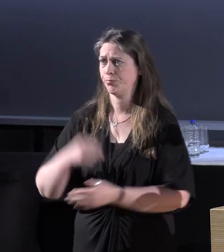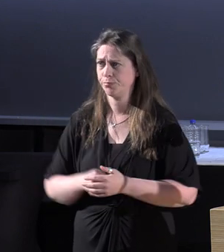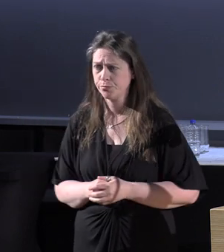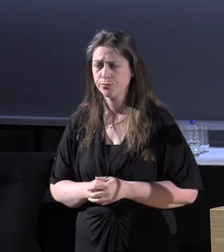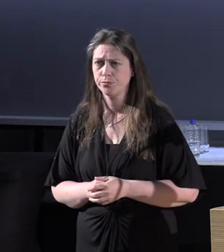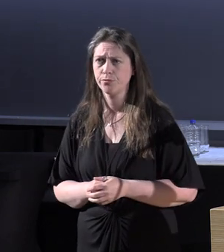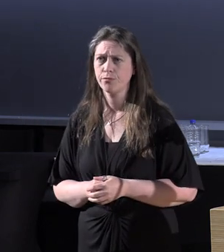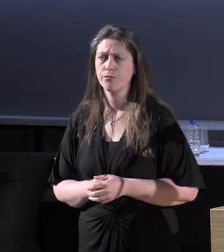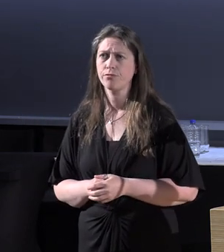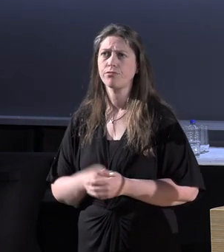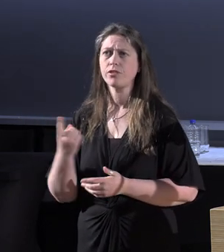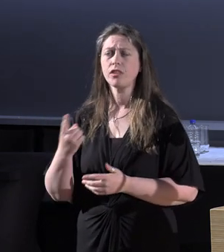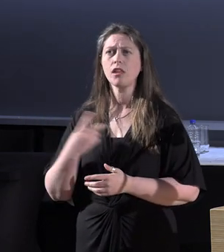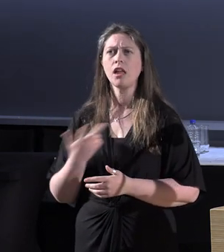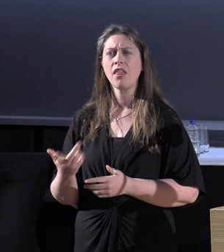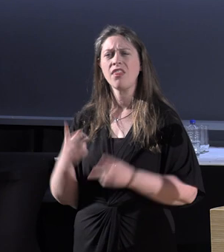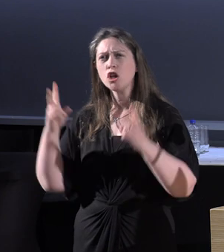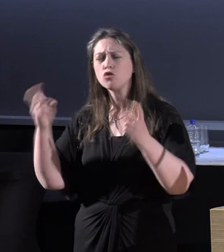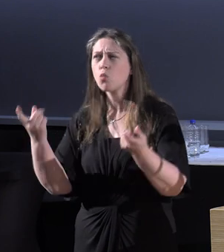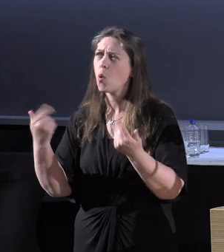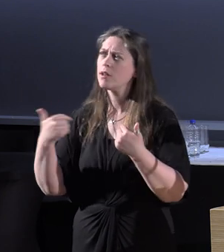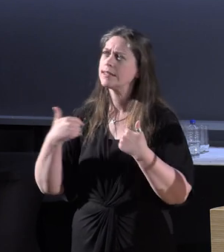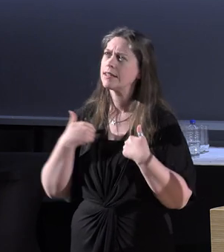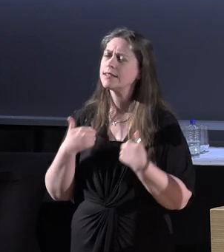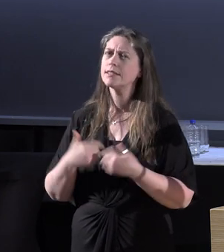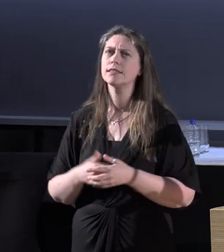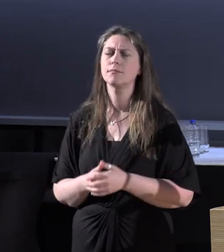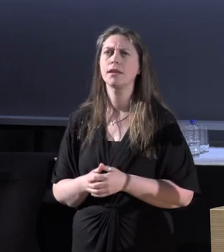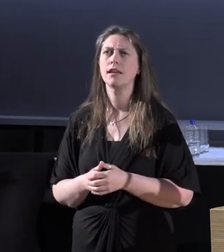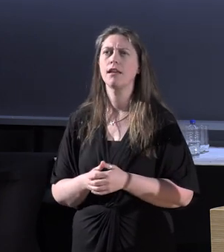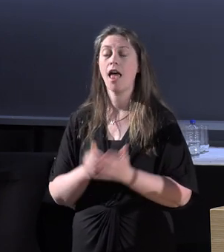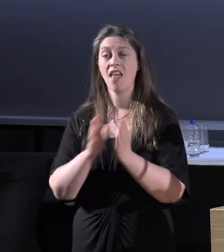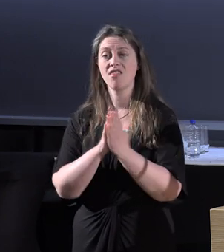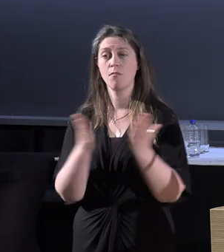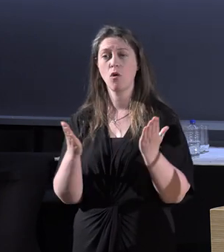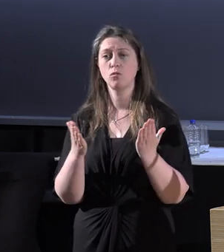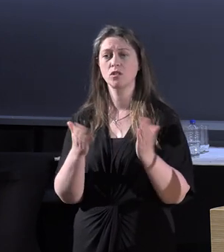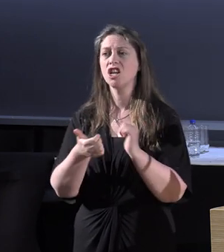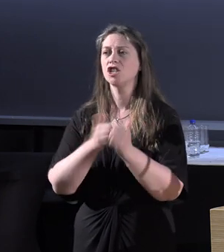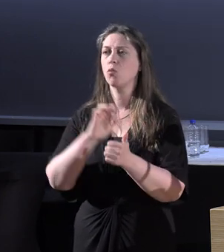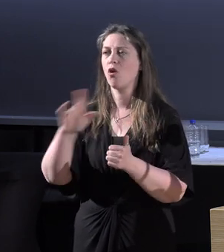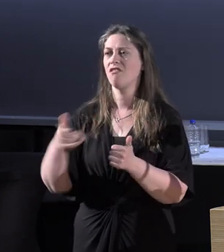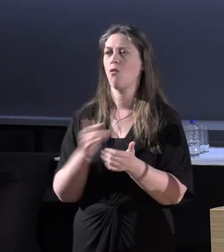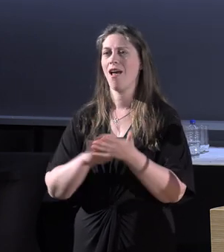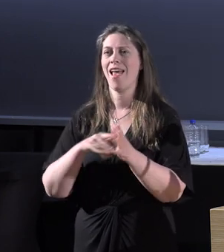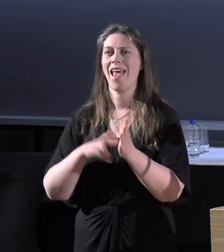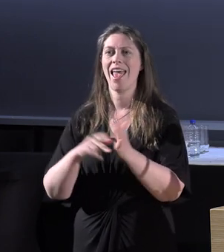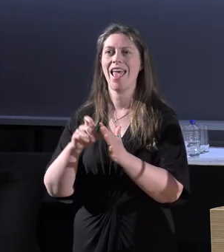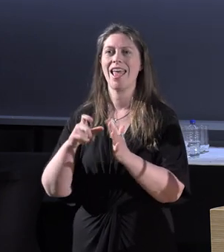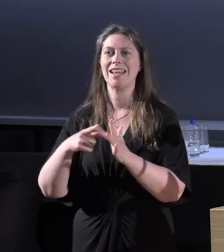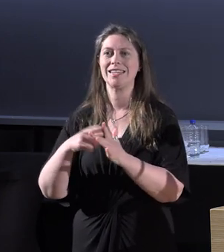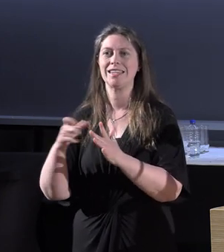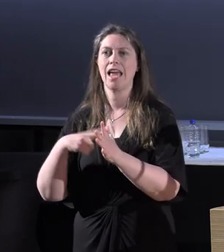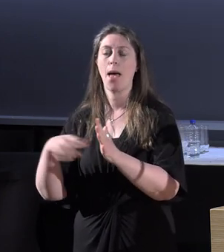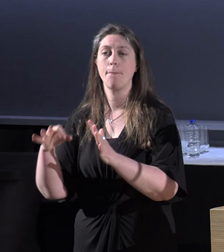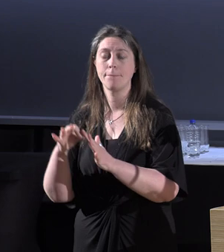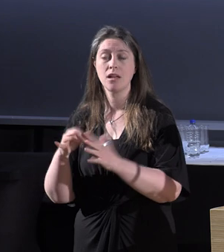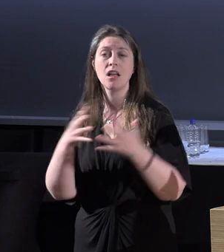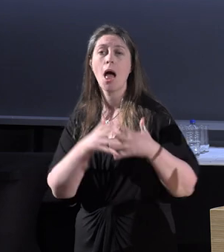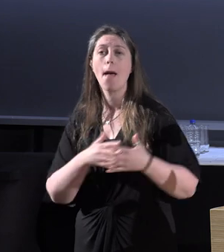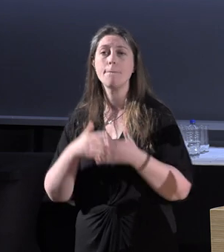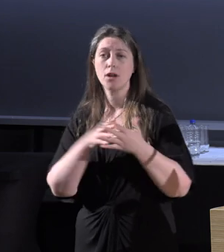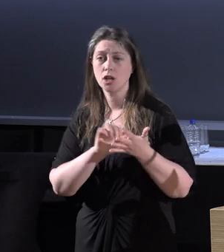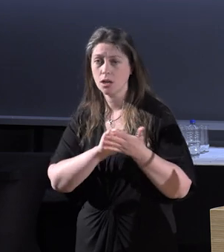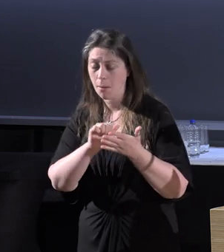And so, this quote tells me, and the title of the book is Sport for the Handicapped. It's an American publication,